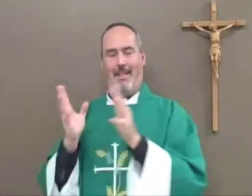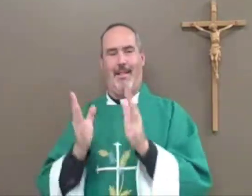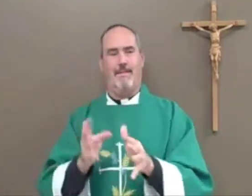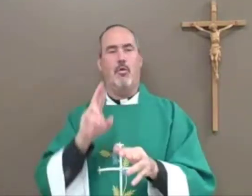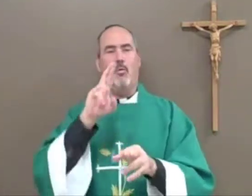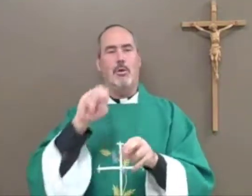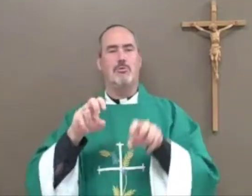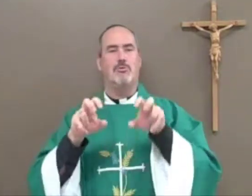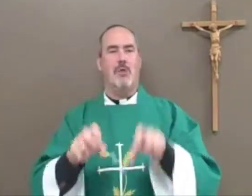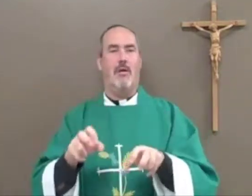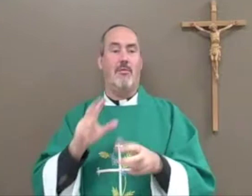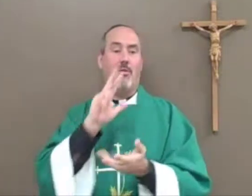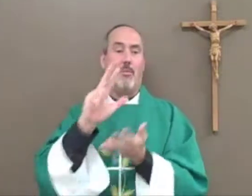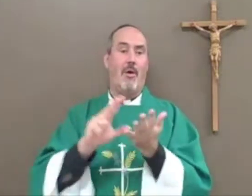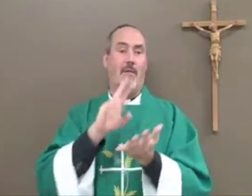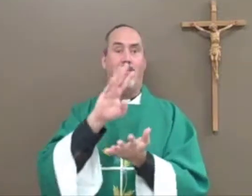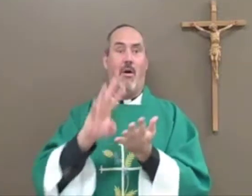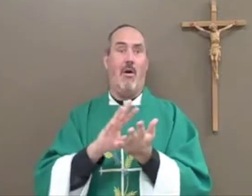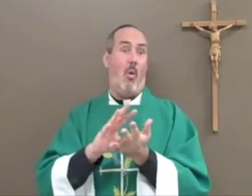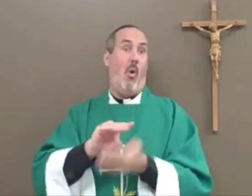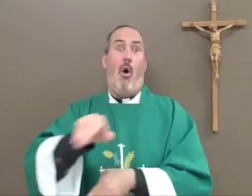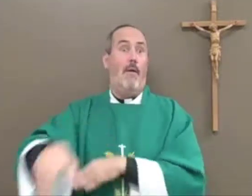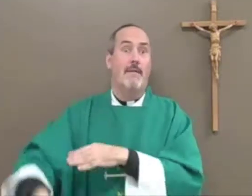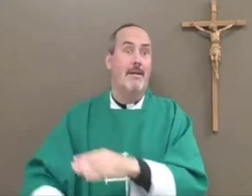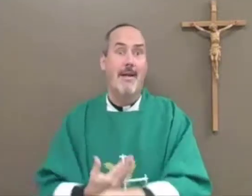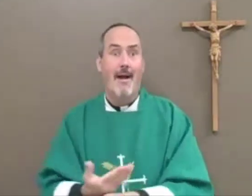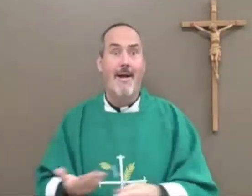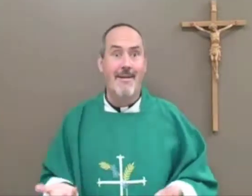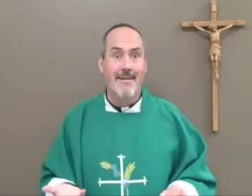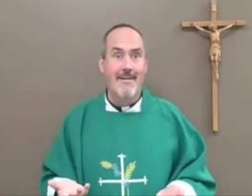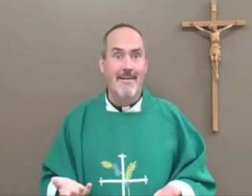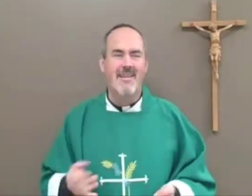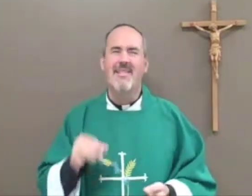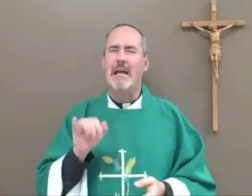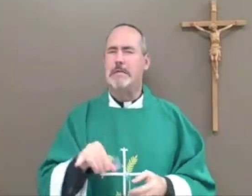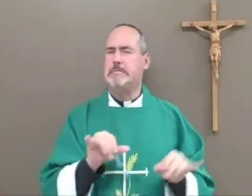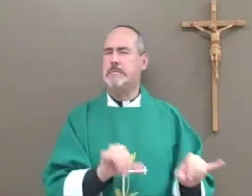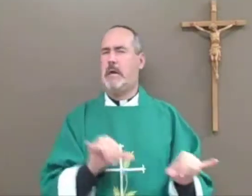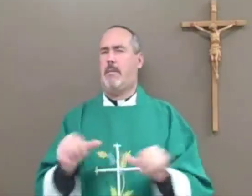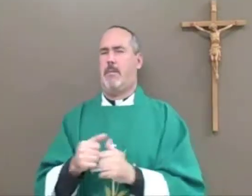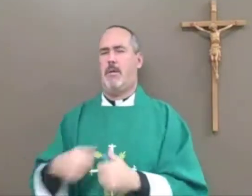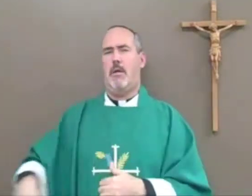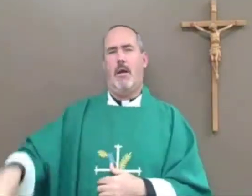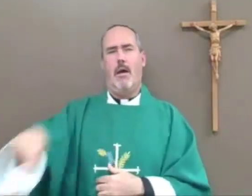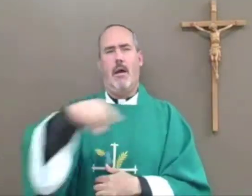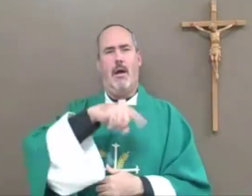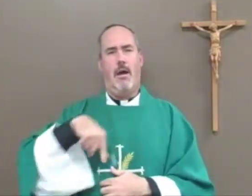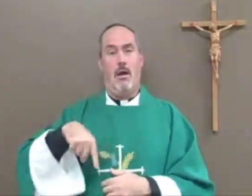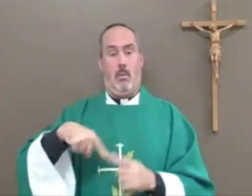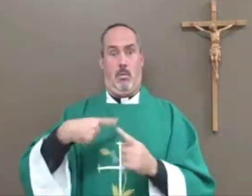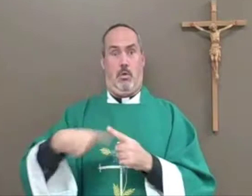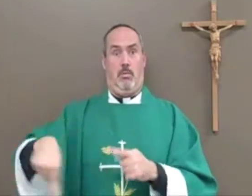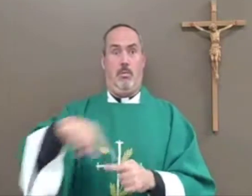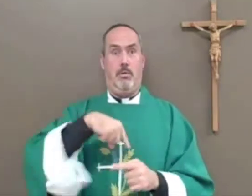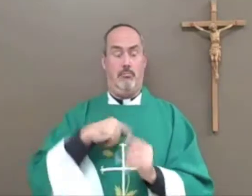We have to plug it in, hook it up for three or four hours, maybe overnight even. It's the same thing with us.